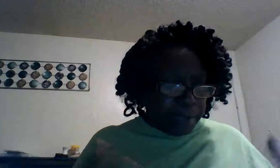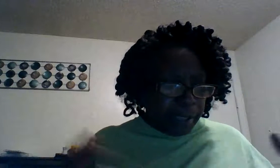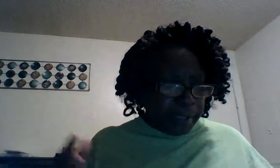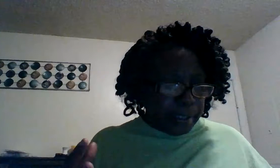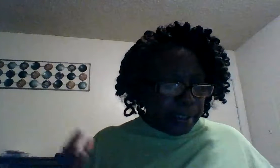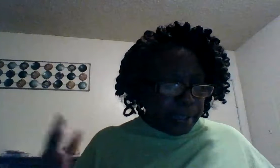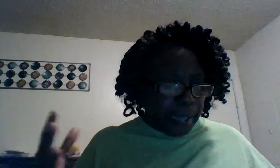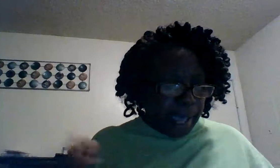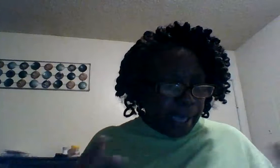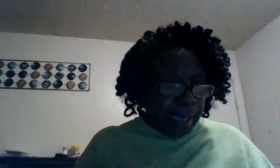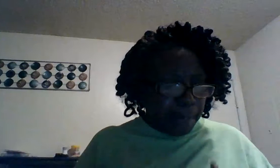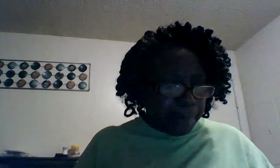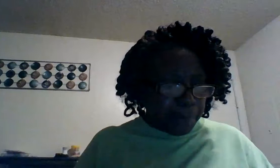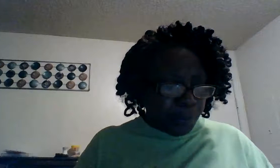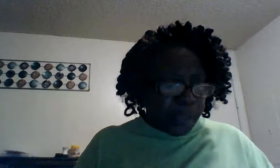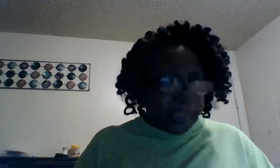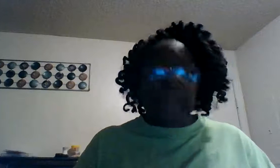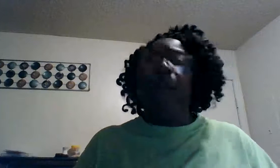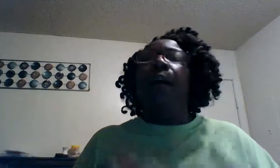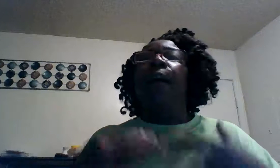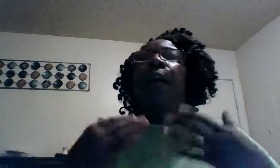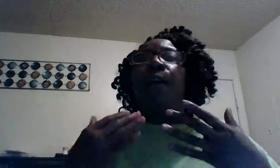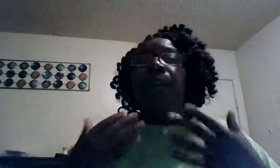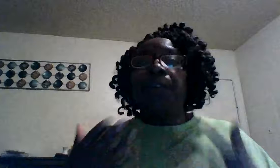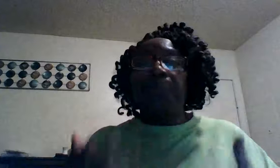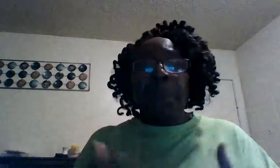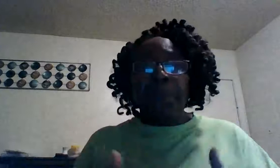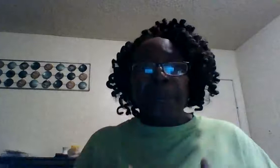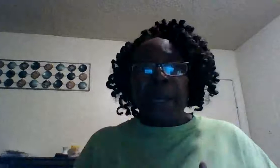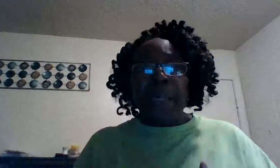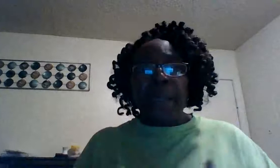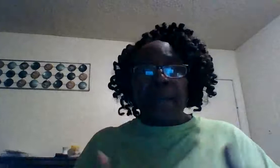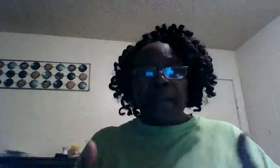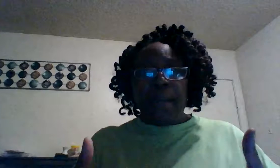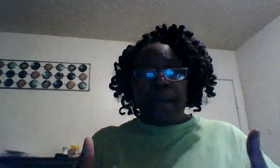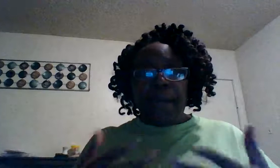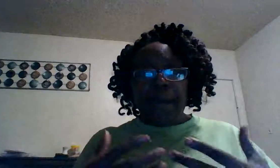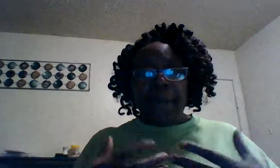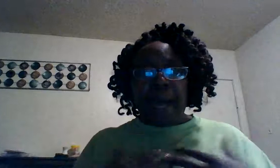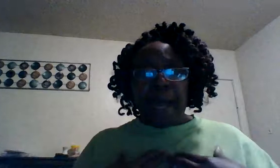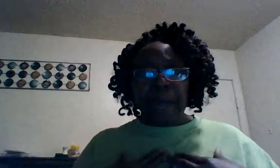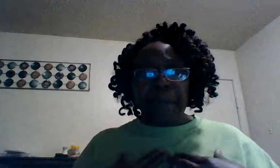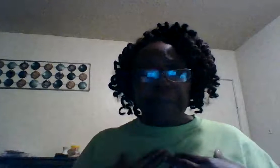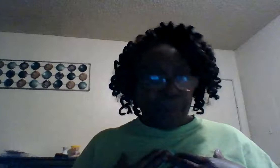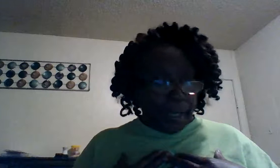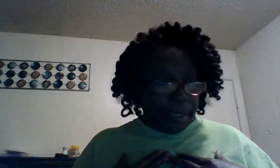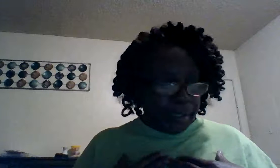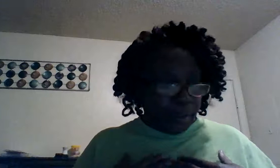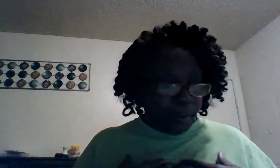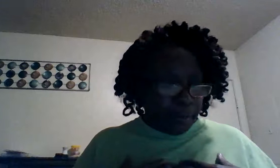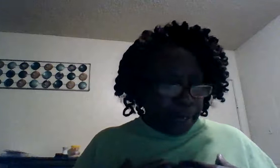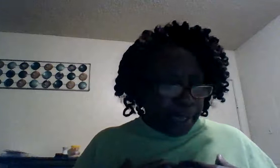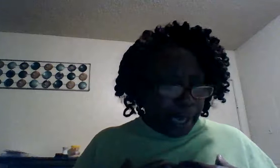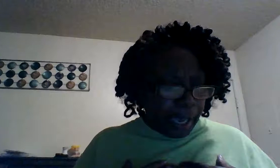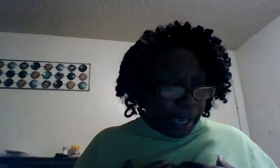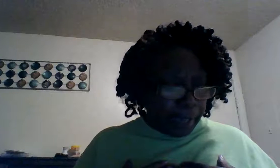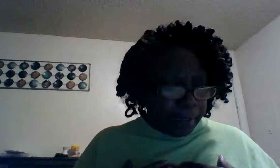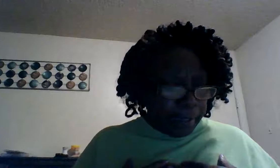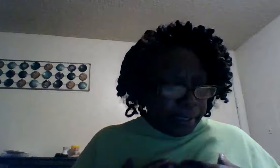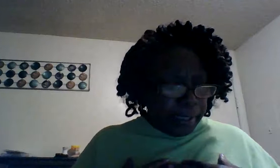said that either i am persuaded are you persuaded am i persuaded glory be to god he